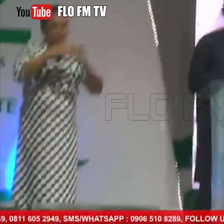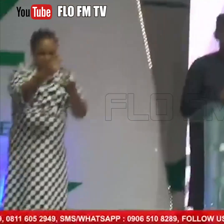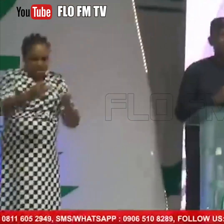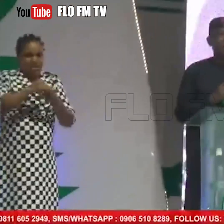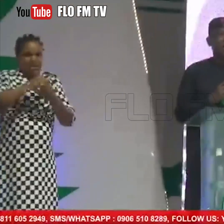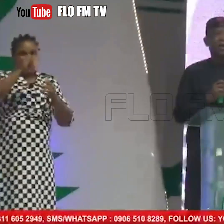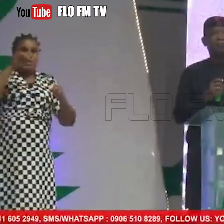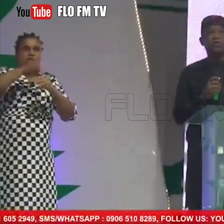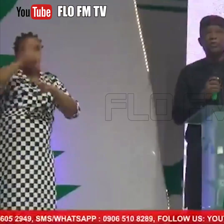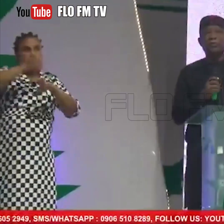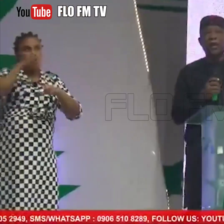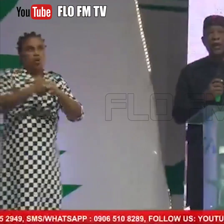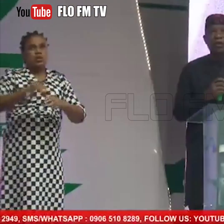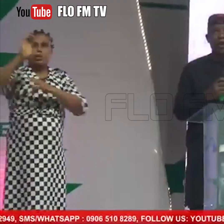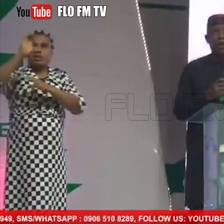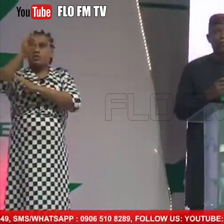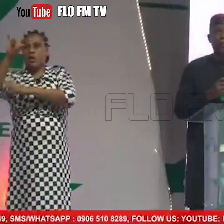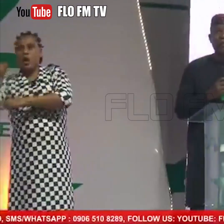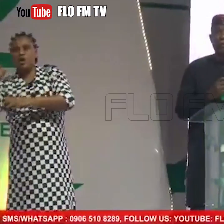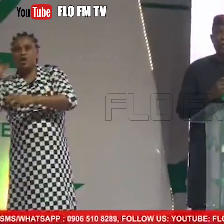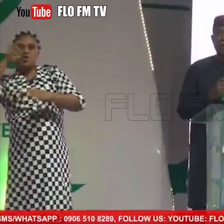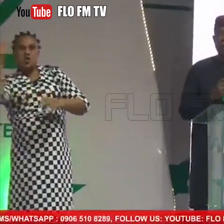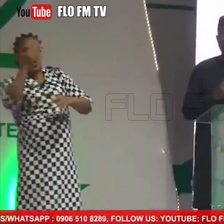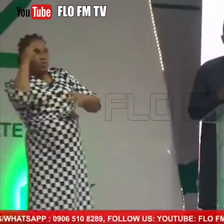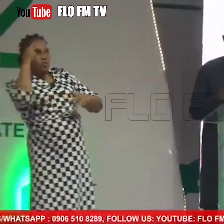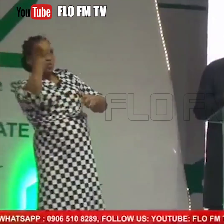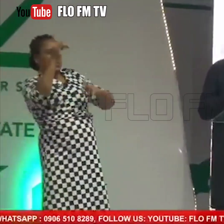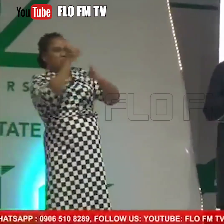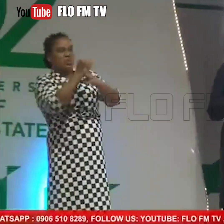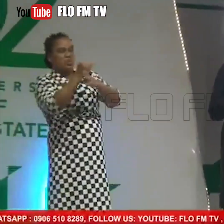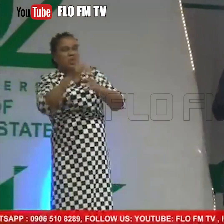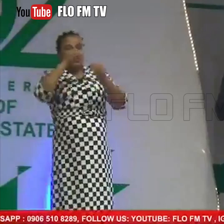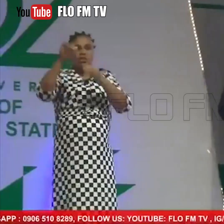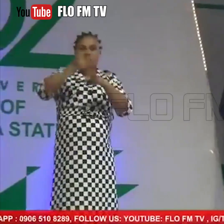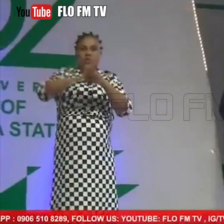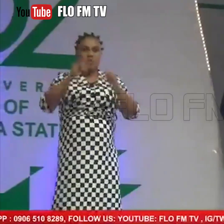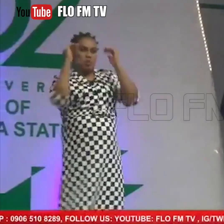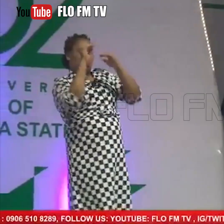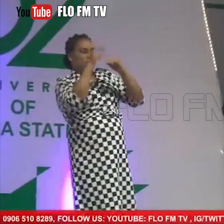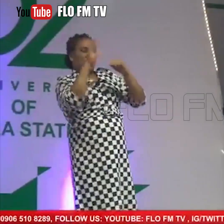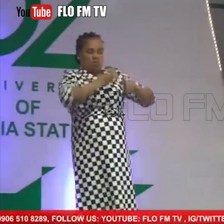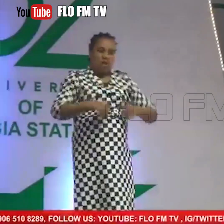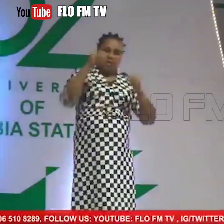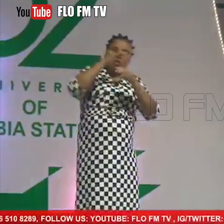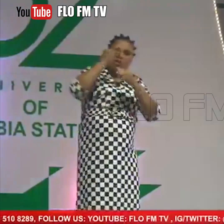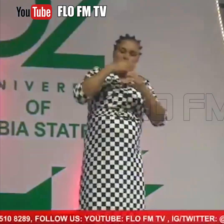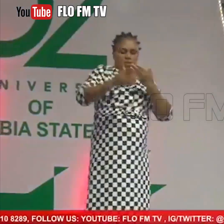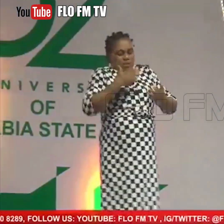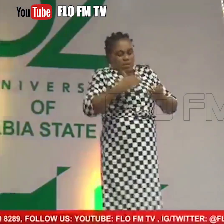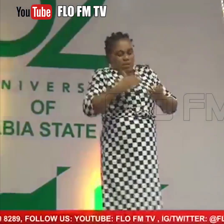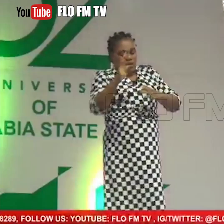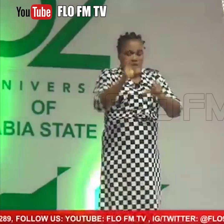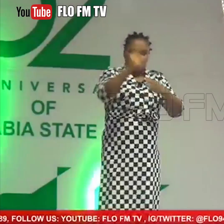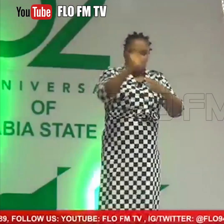it is. Is it on the CPI, Corruption Perception Index? Is it on the quality of life? Is it on the ease of doing